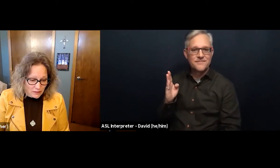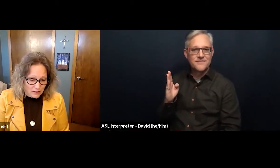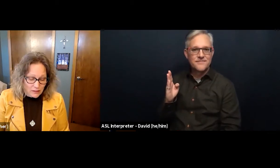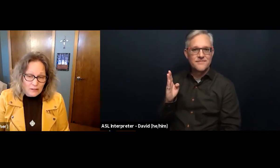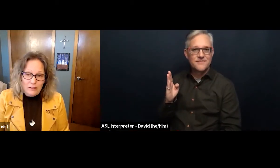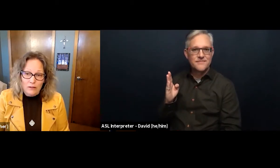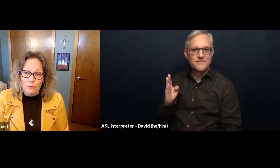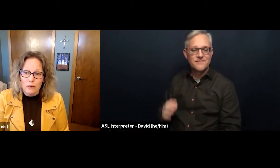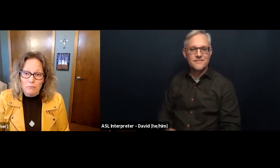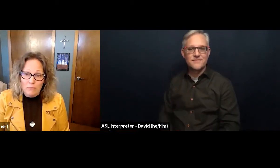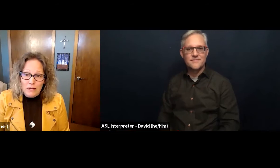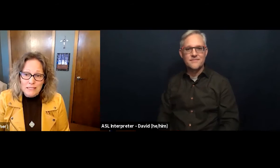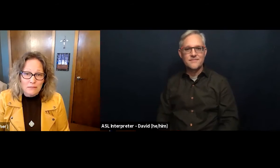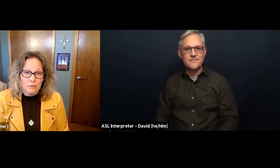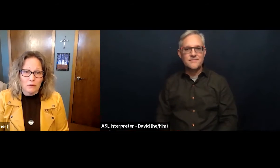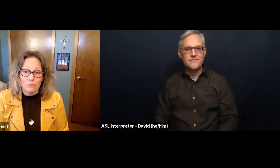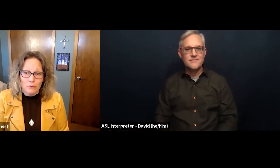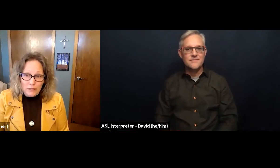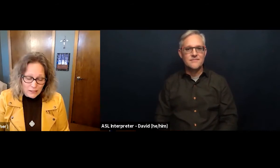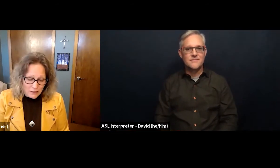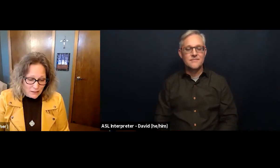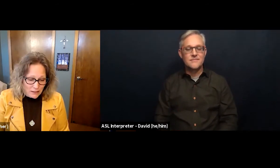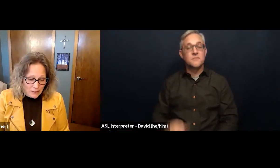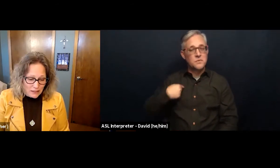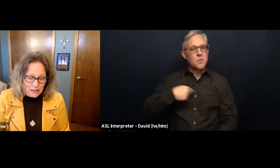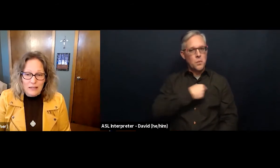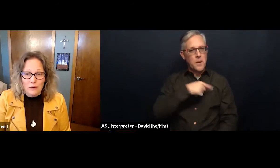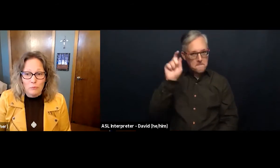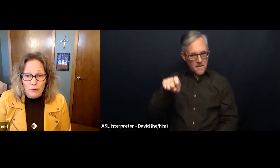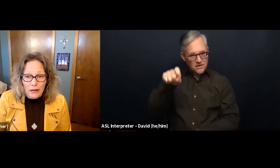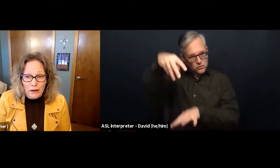we must be rooted in prayer,